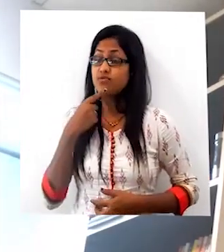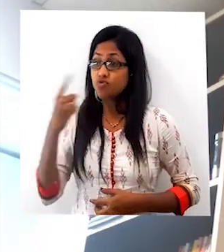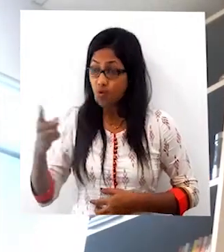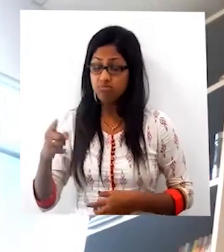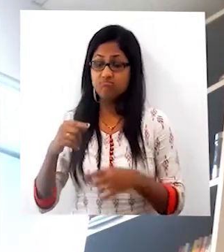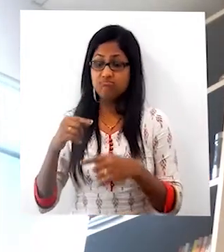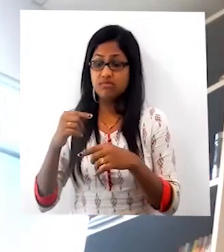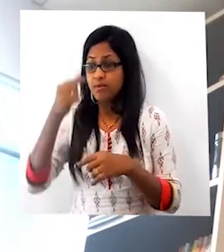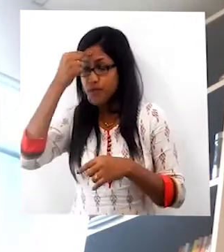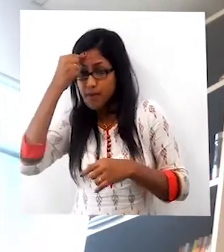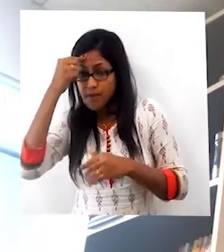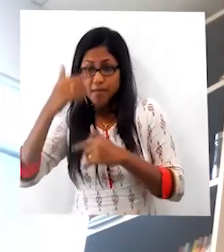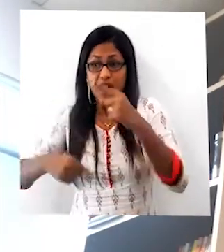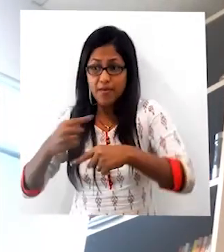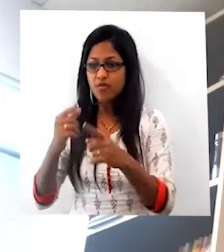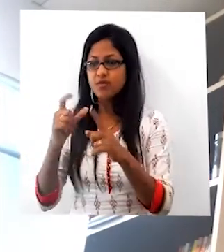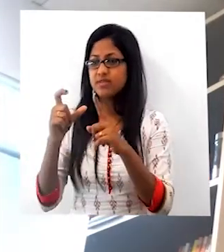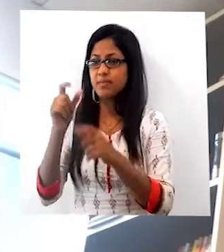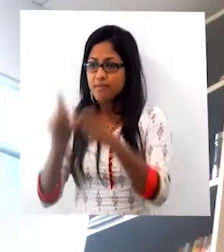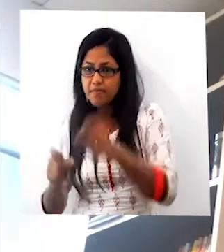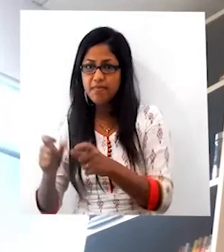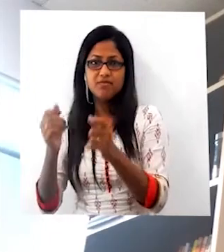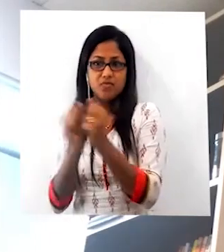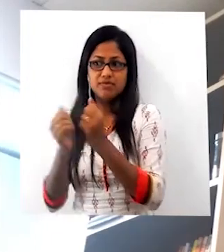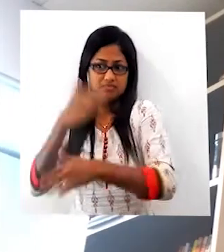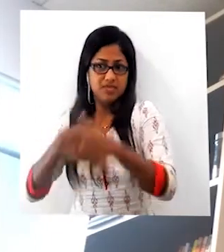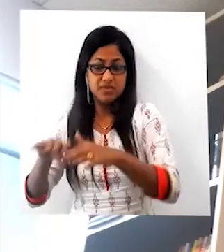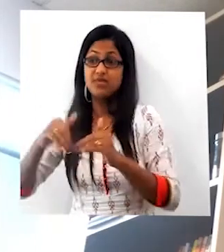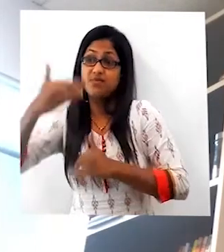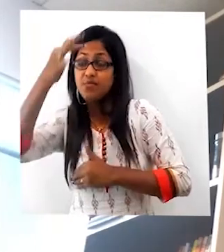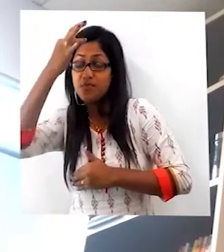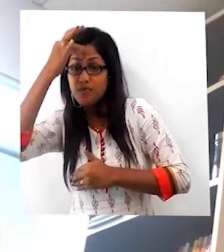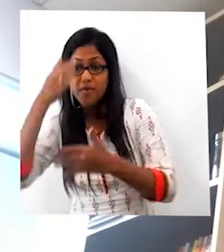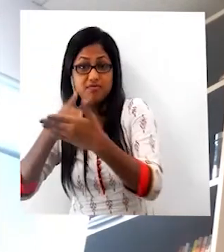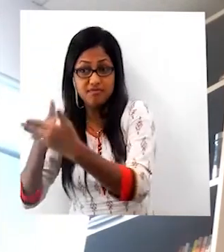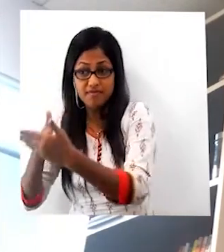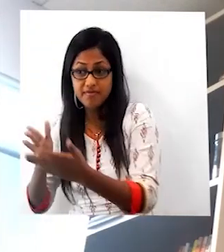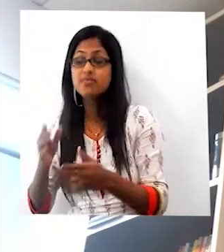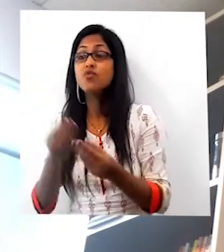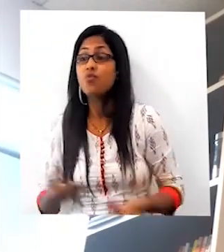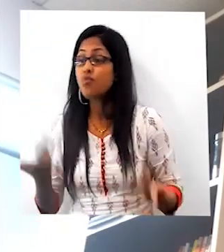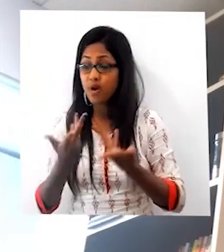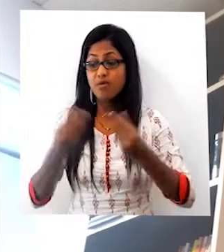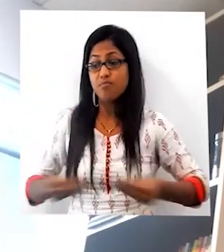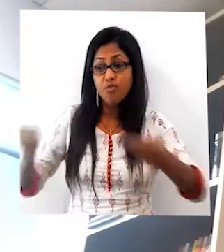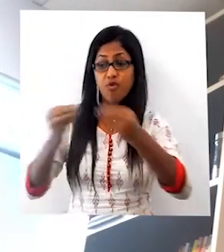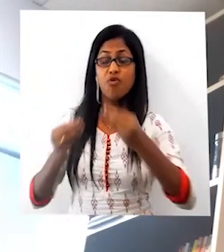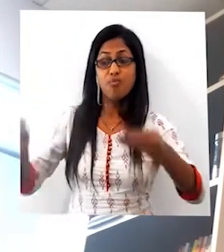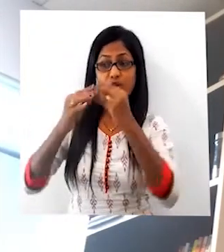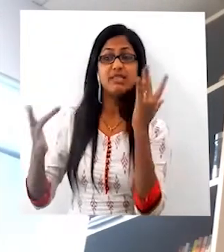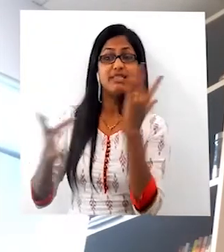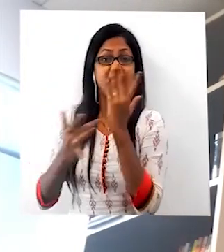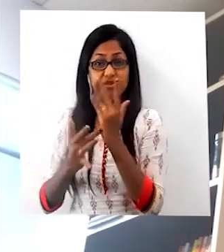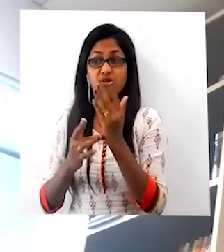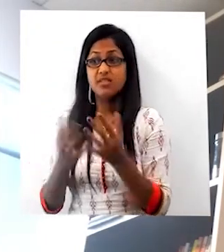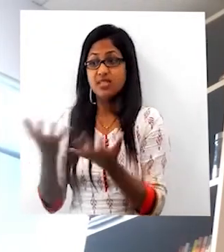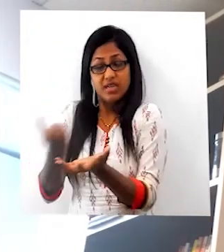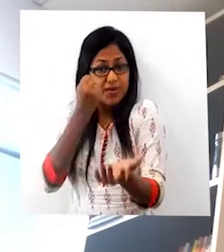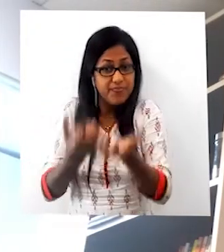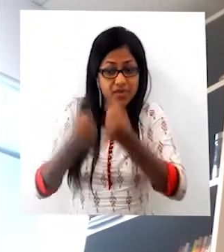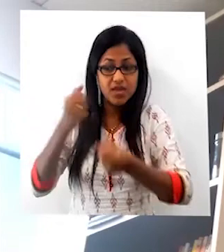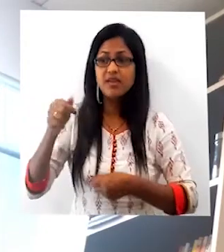I told him about the problem that people with disabilities were going to face, as more and more technology was going to be adopted,